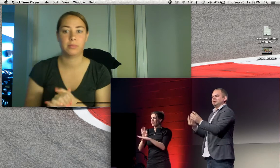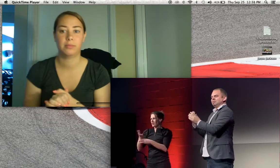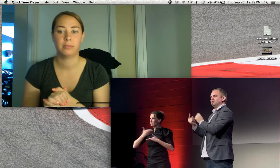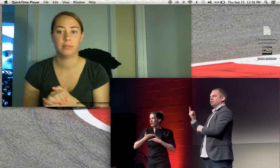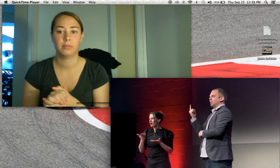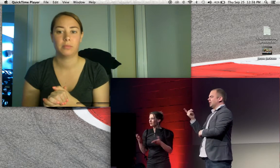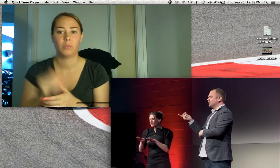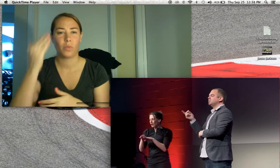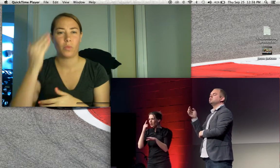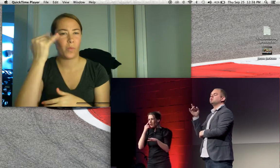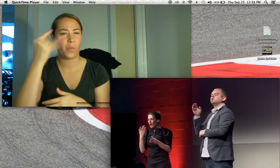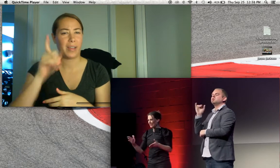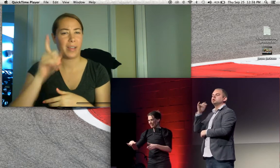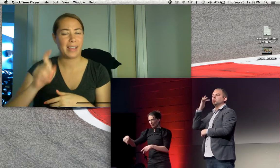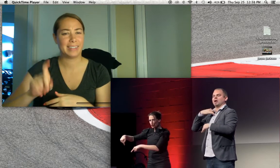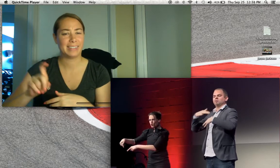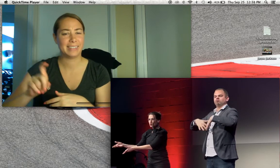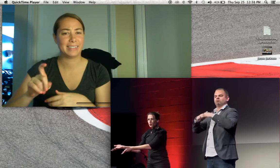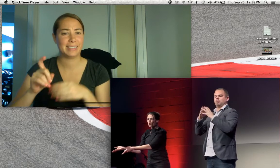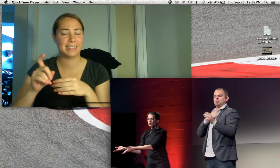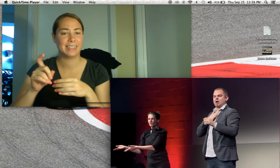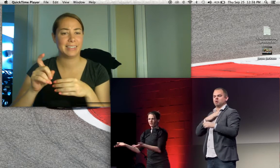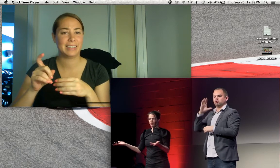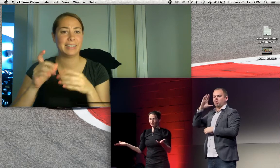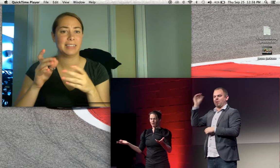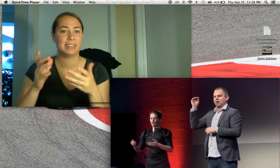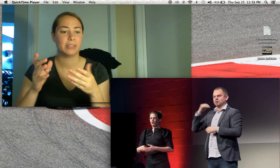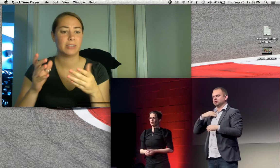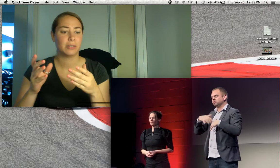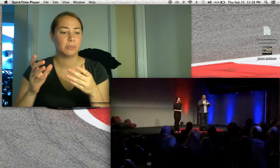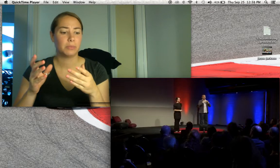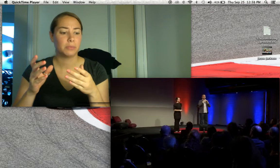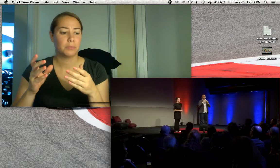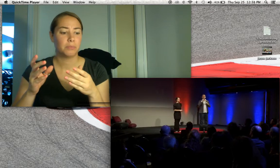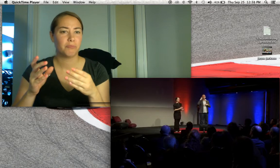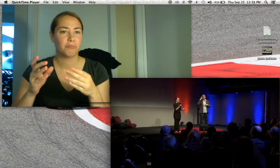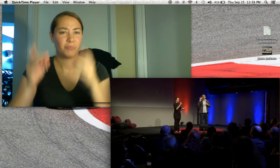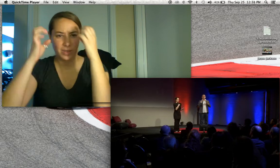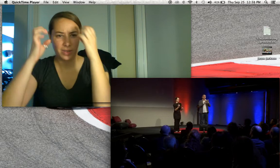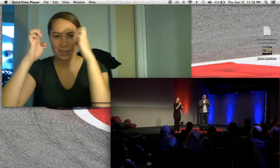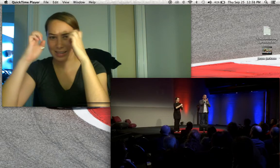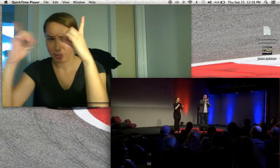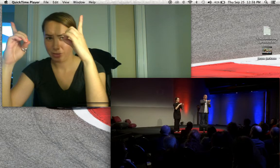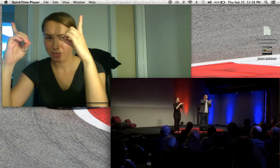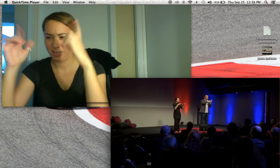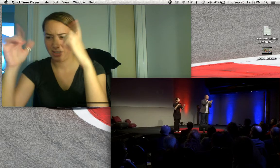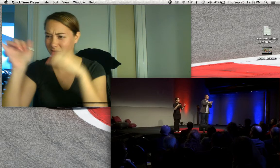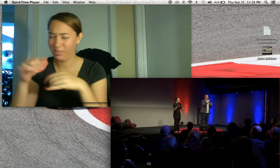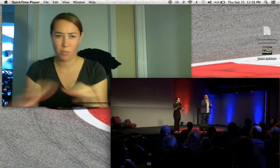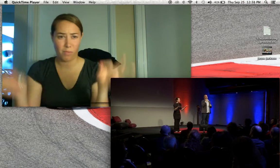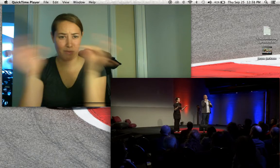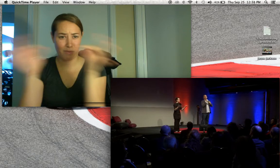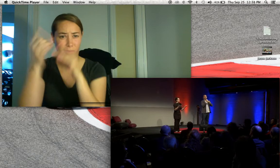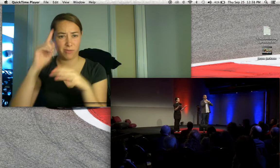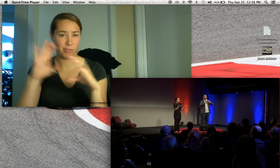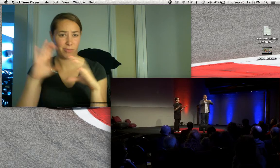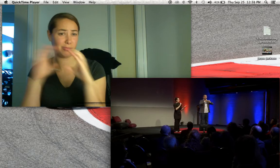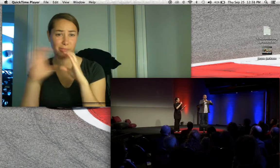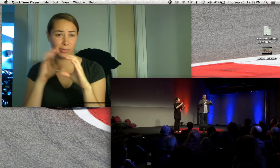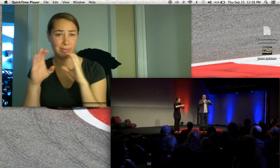education we have now in the Netherlands. That's why I founded my company, I developed